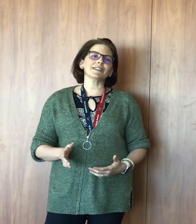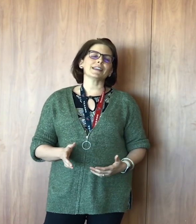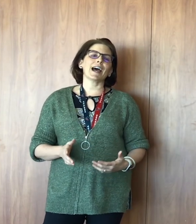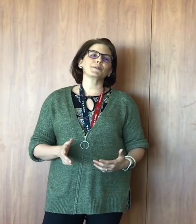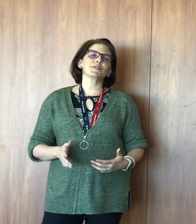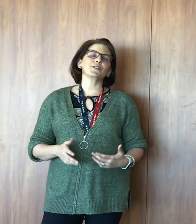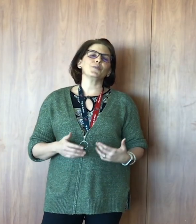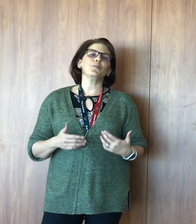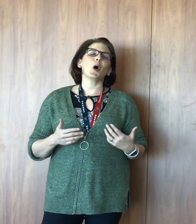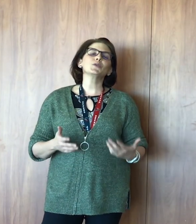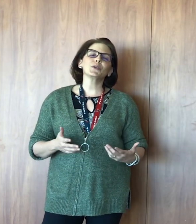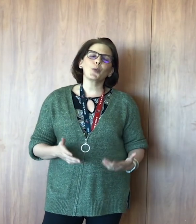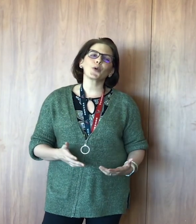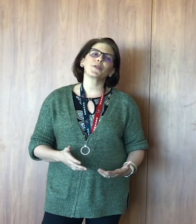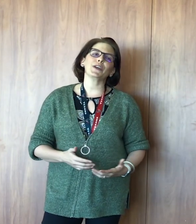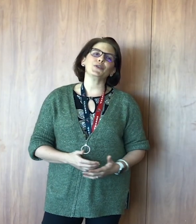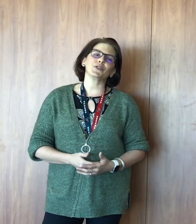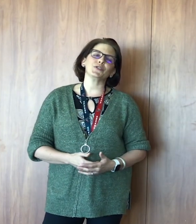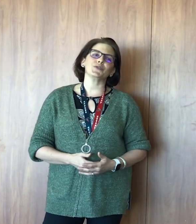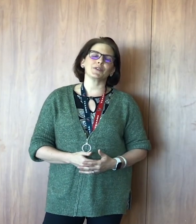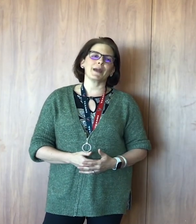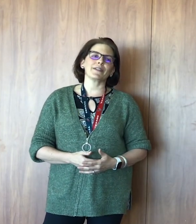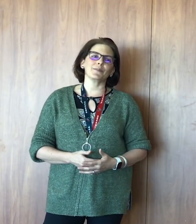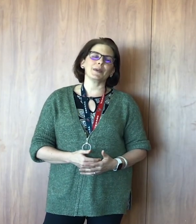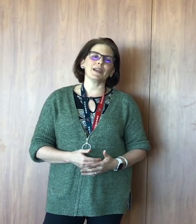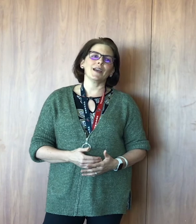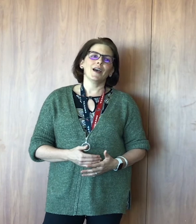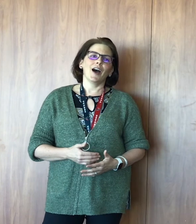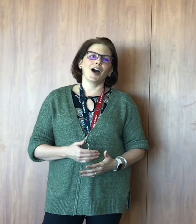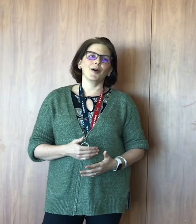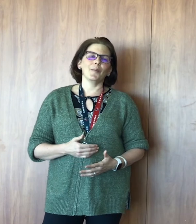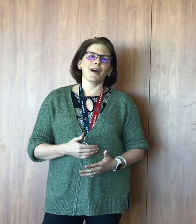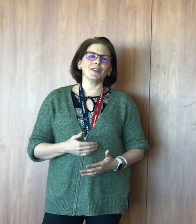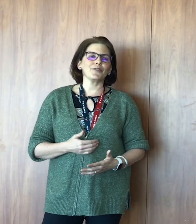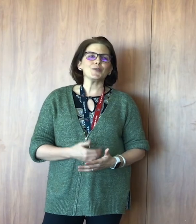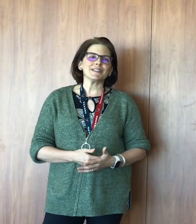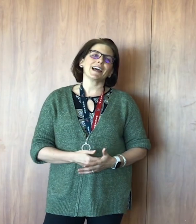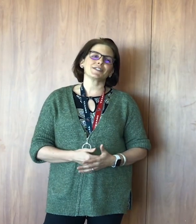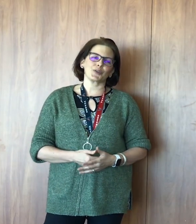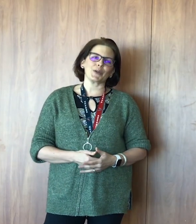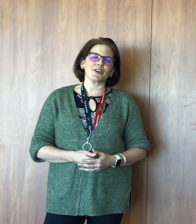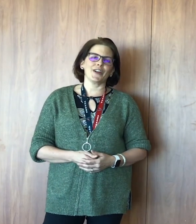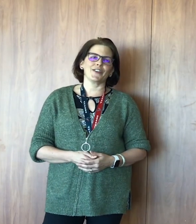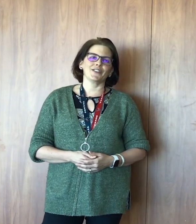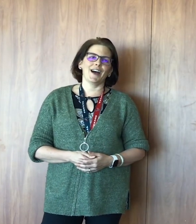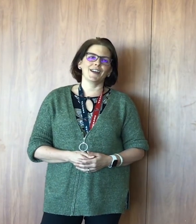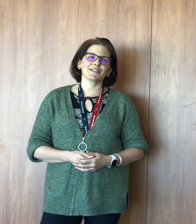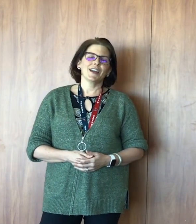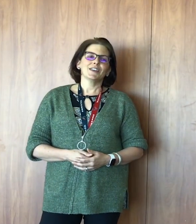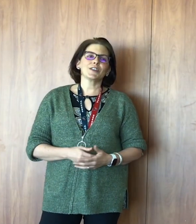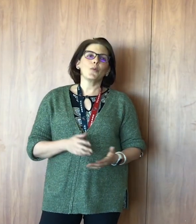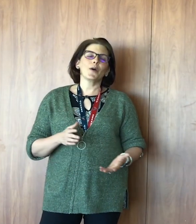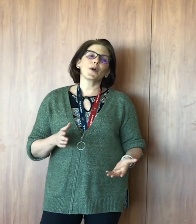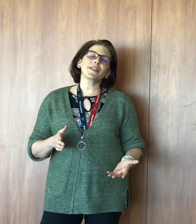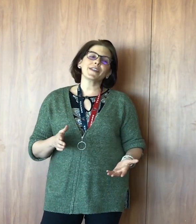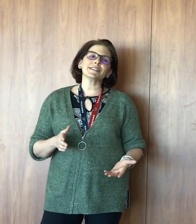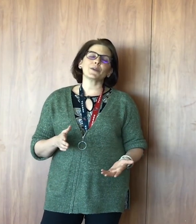the absolutely most important thing you can do to make them be an enthusiastic reader in their lives. So one of the things that we